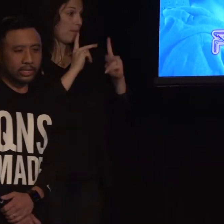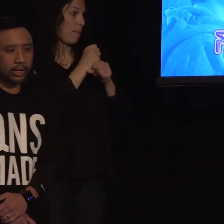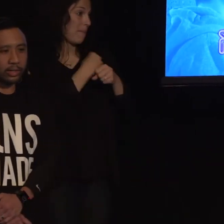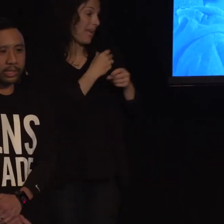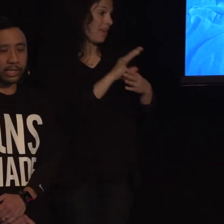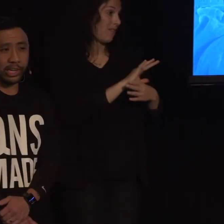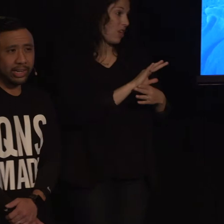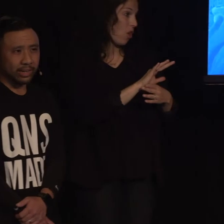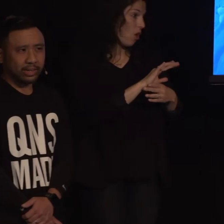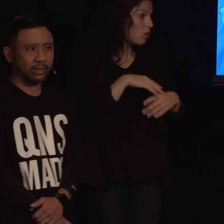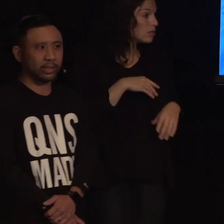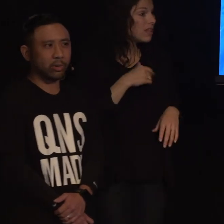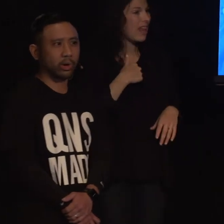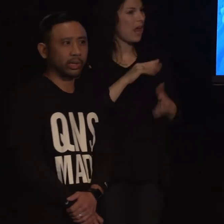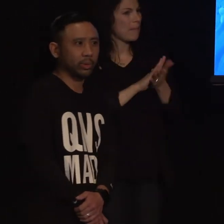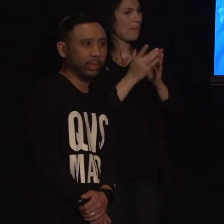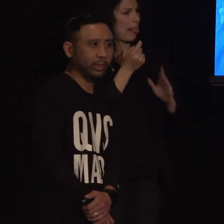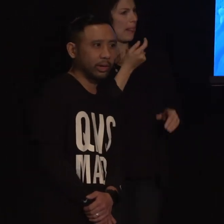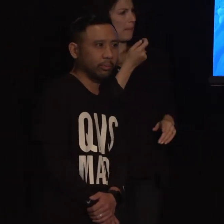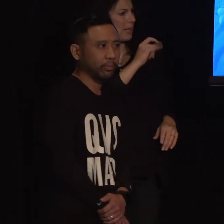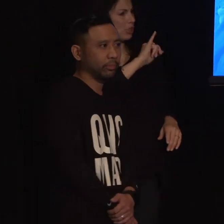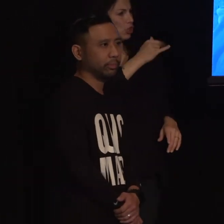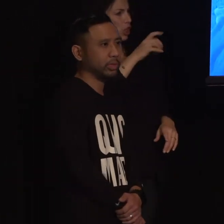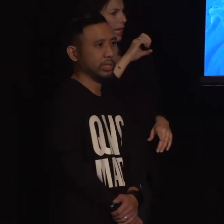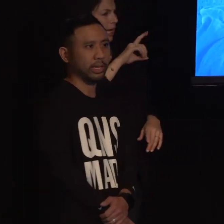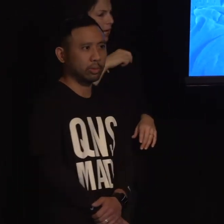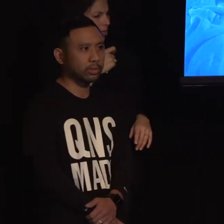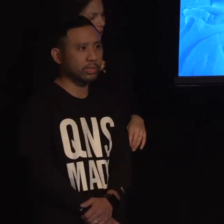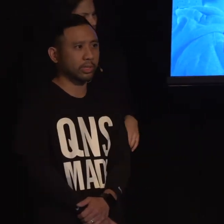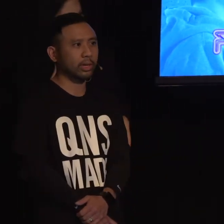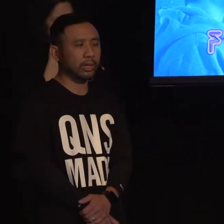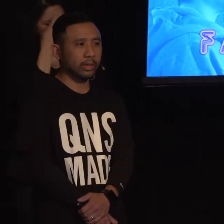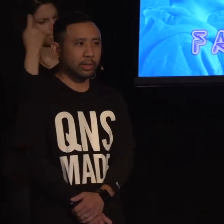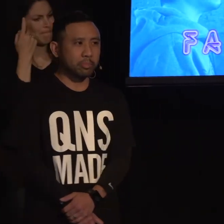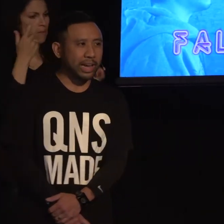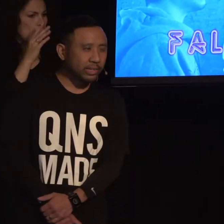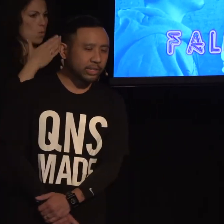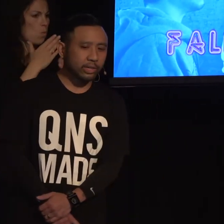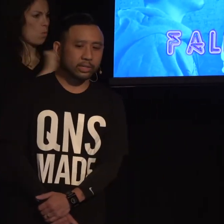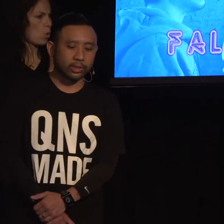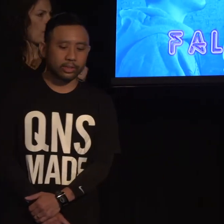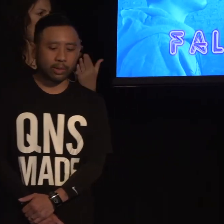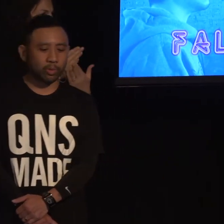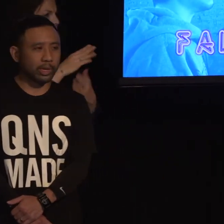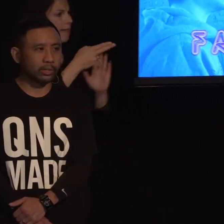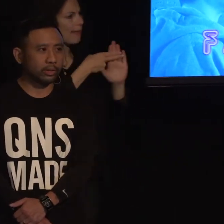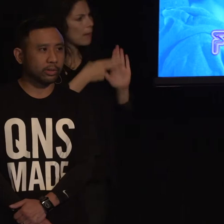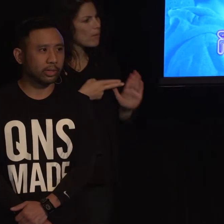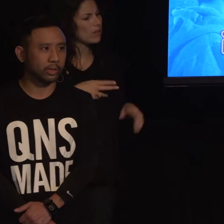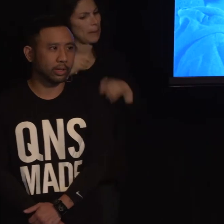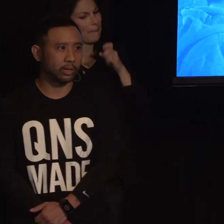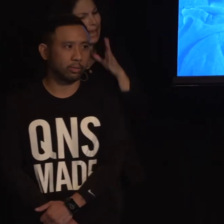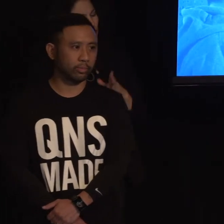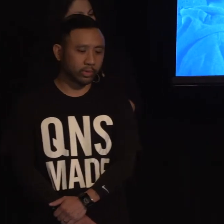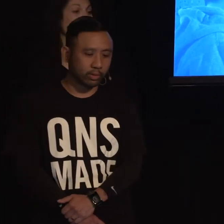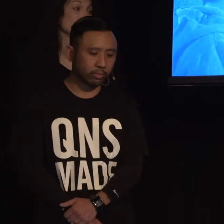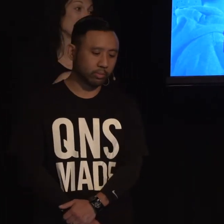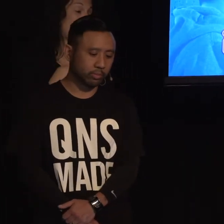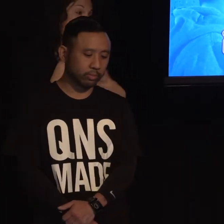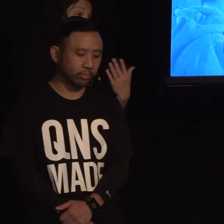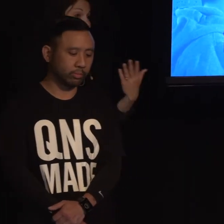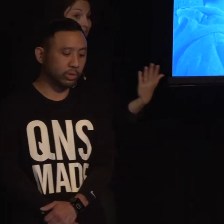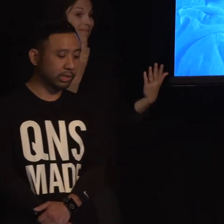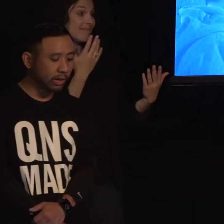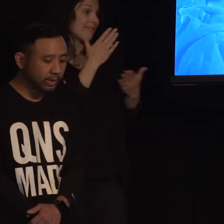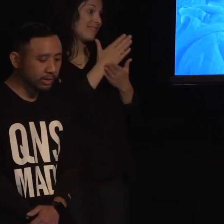And I started to get jaded you know, working with music labels and managers and temperamental you know,